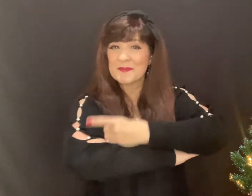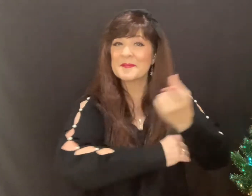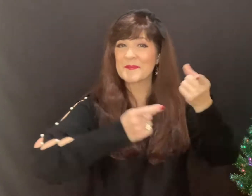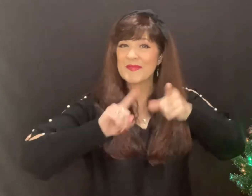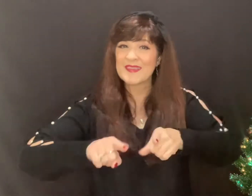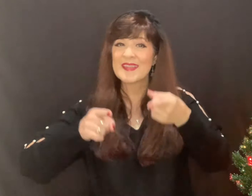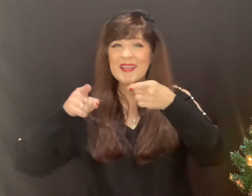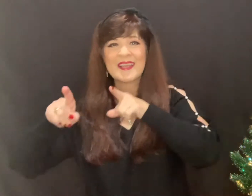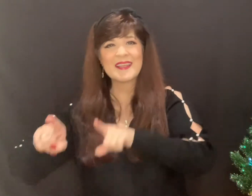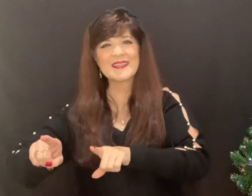Day.